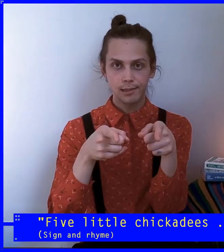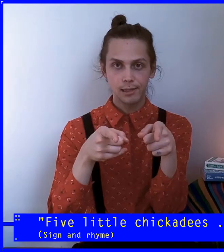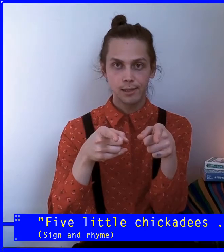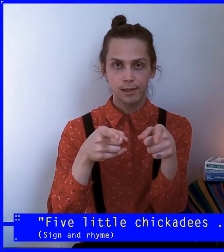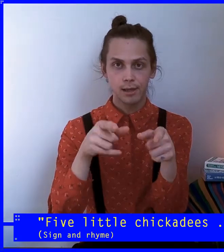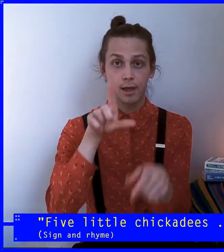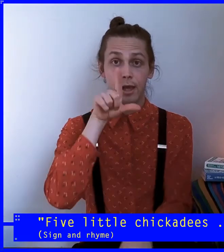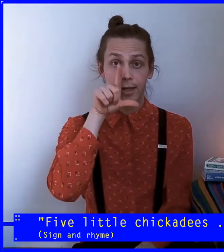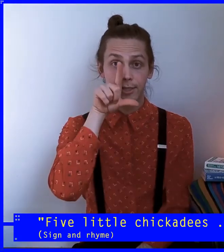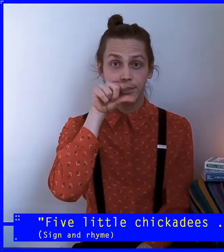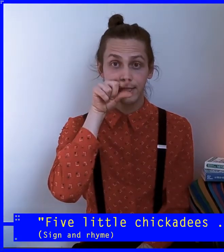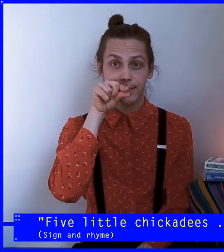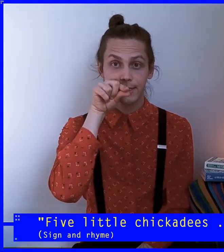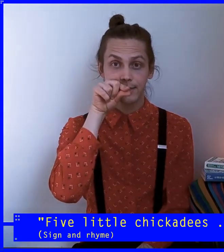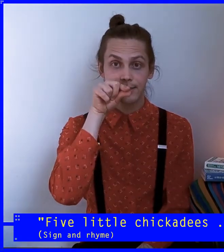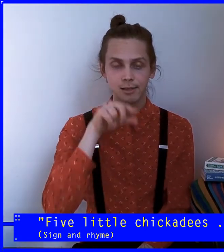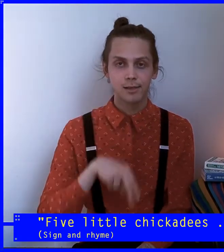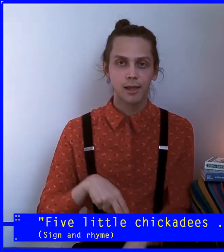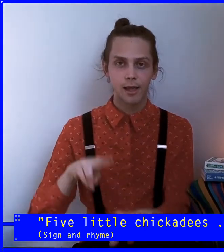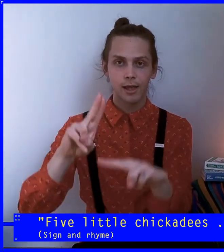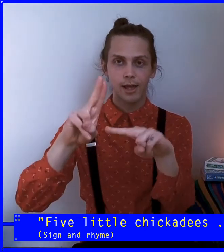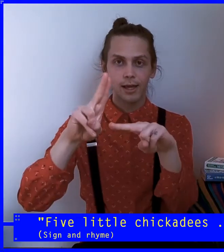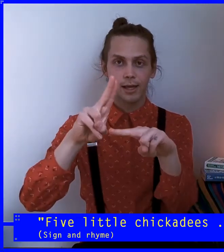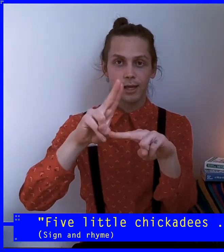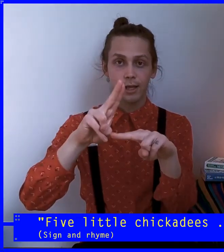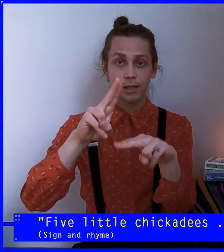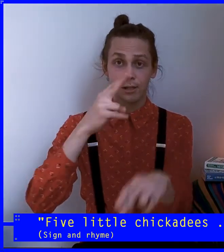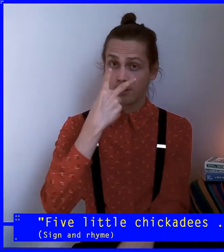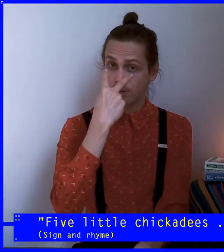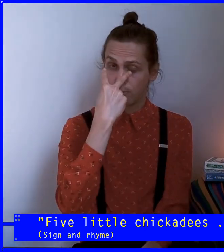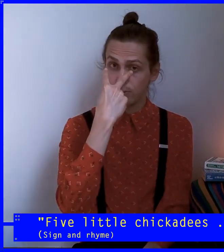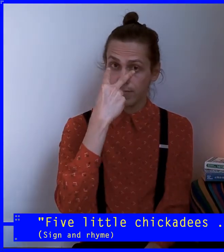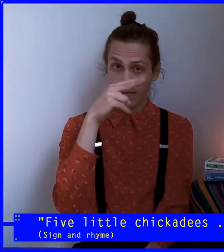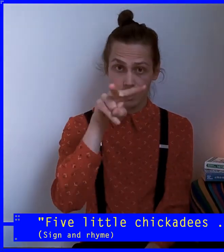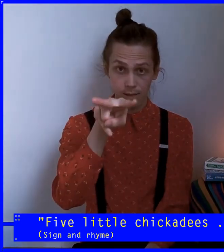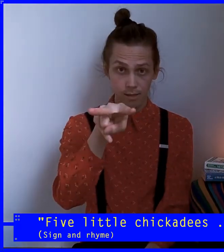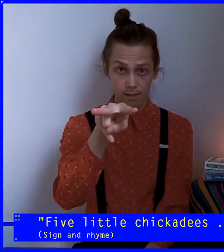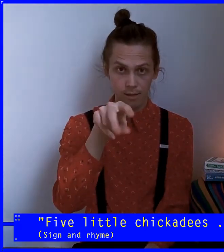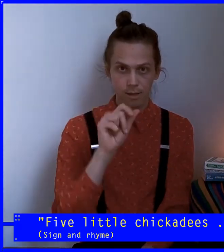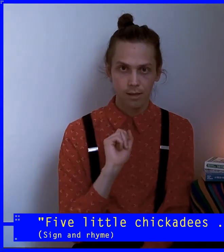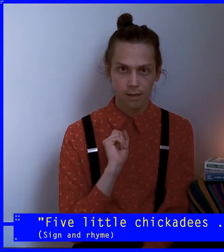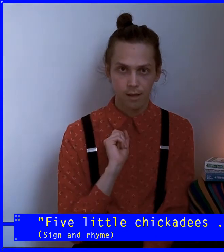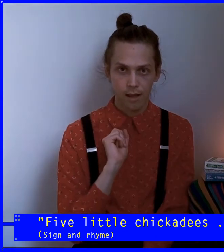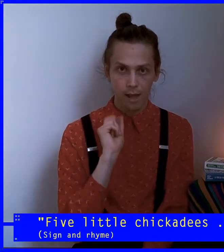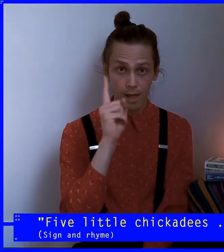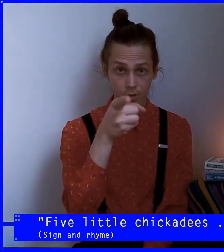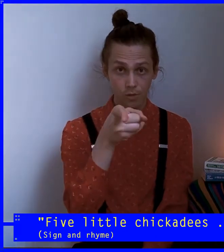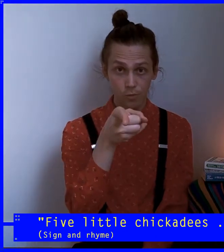chickadees looking at you.